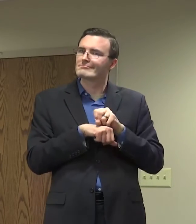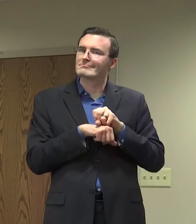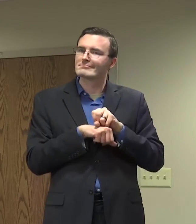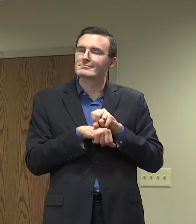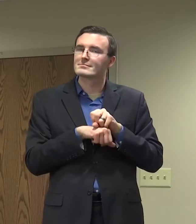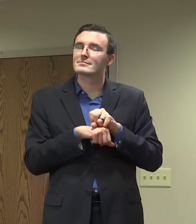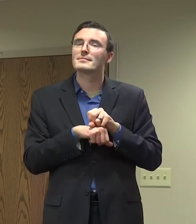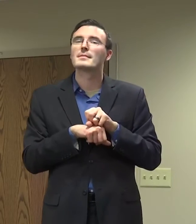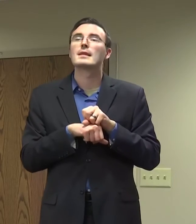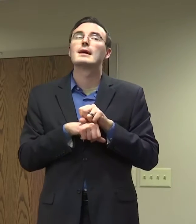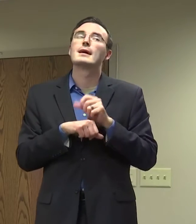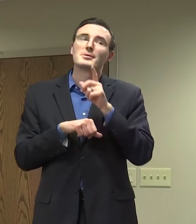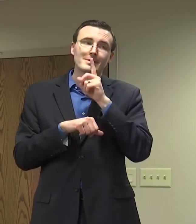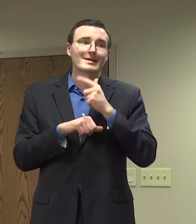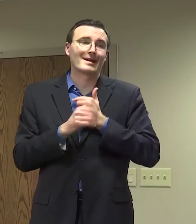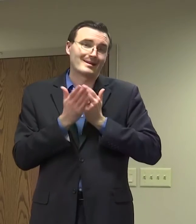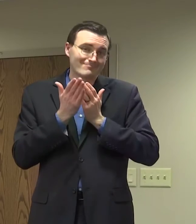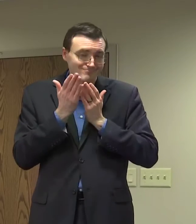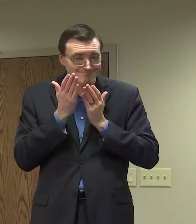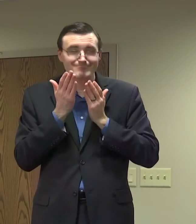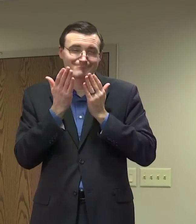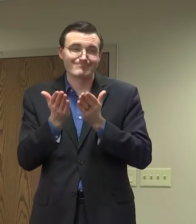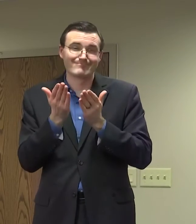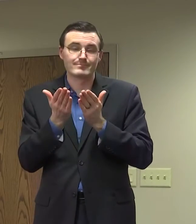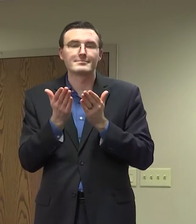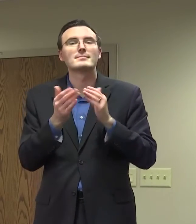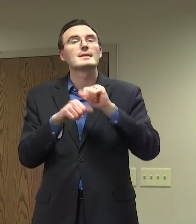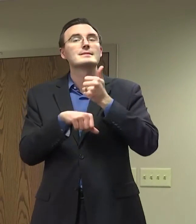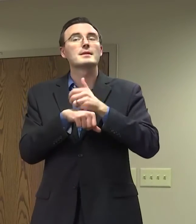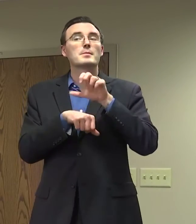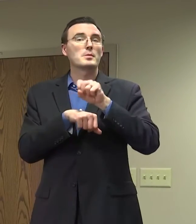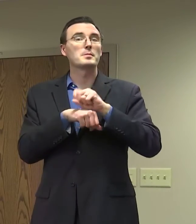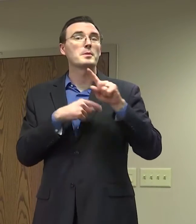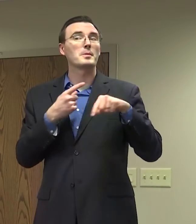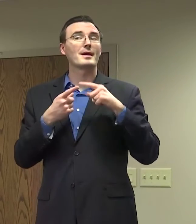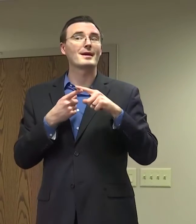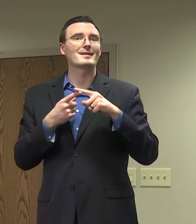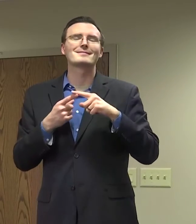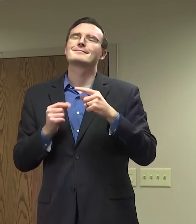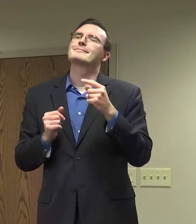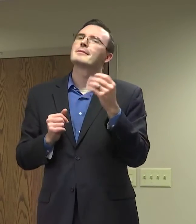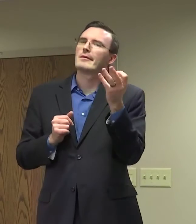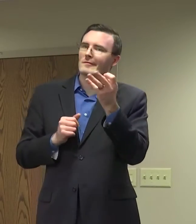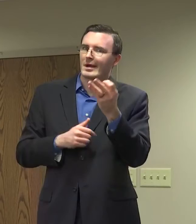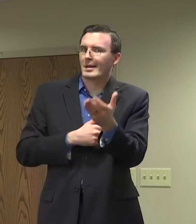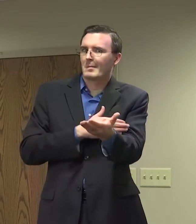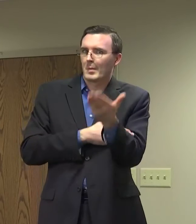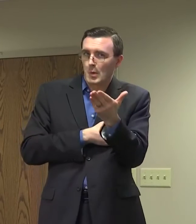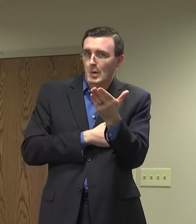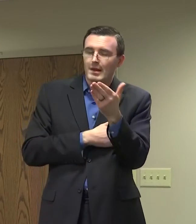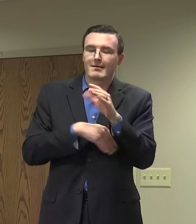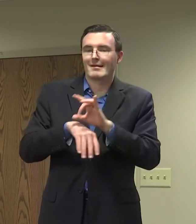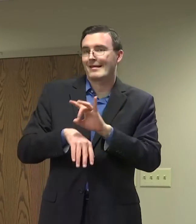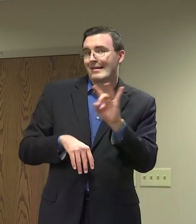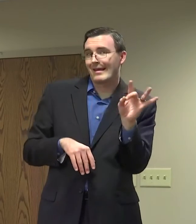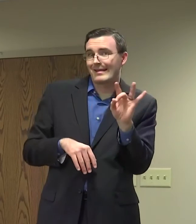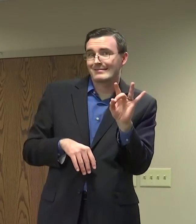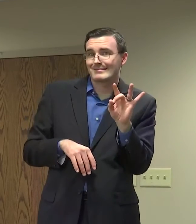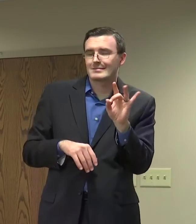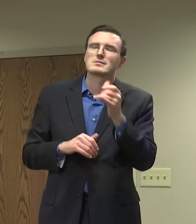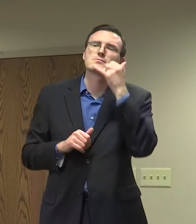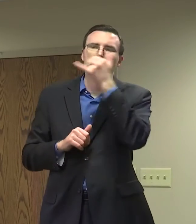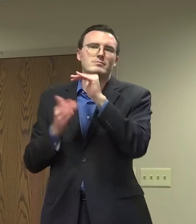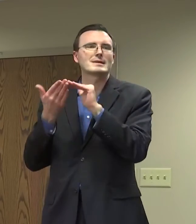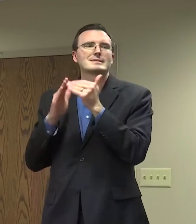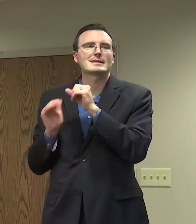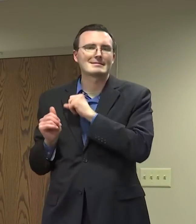I would urge you to make an appointment on Friday mornings beginning at 8 a.m. with our city staff